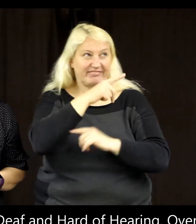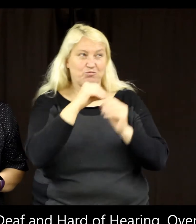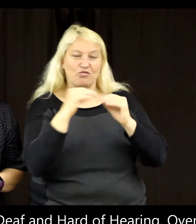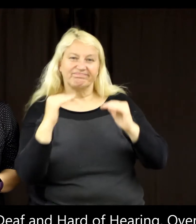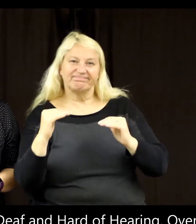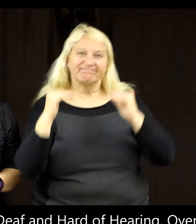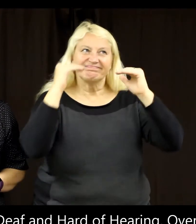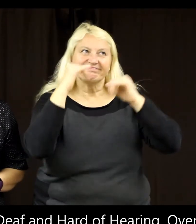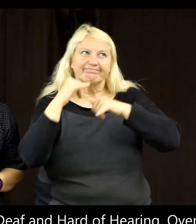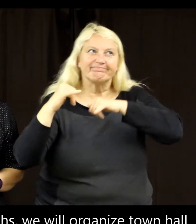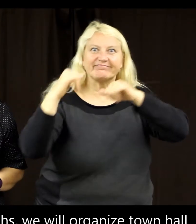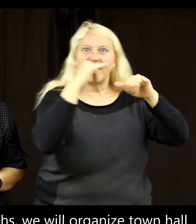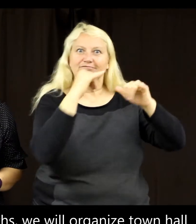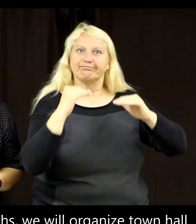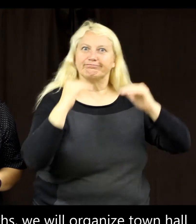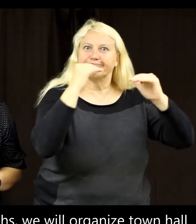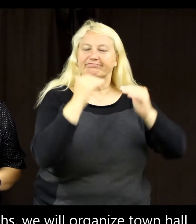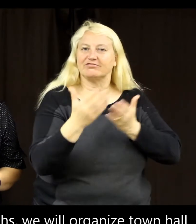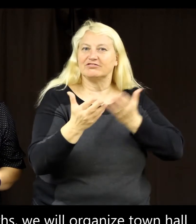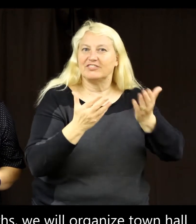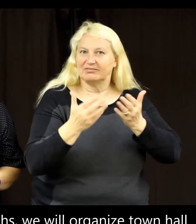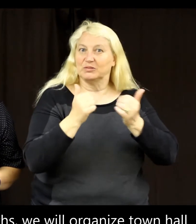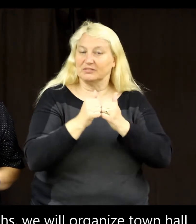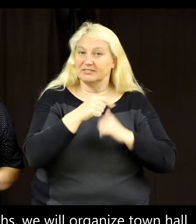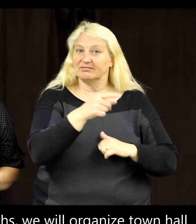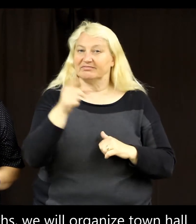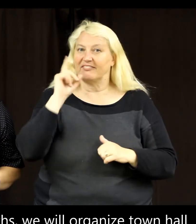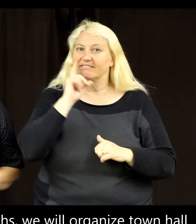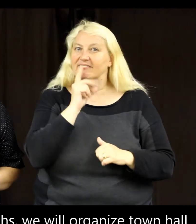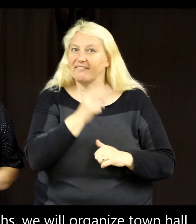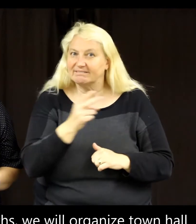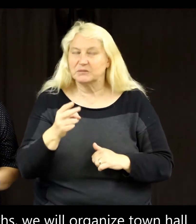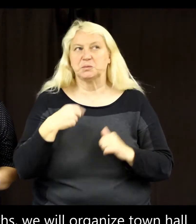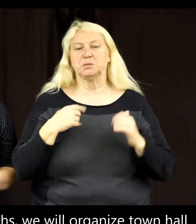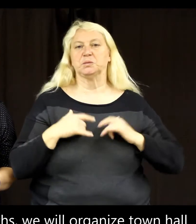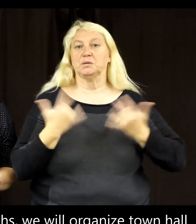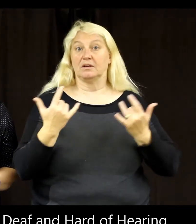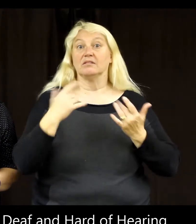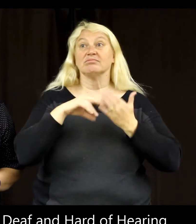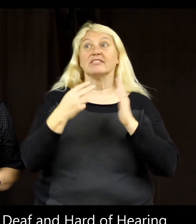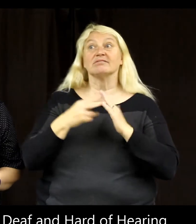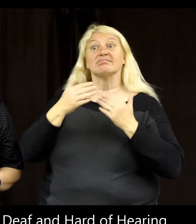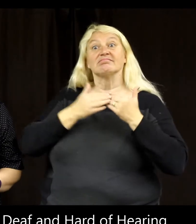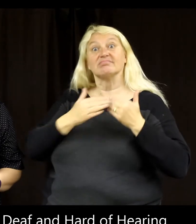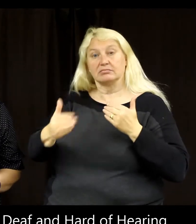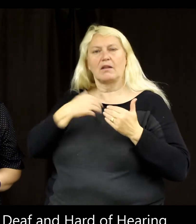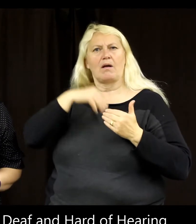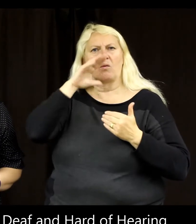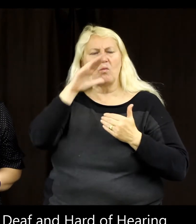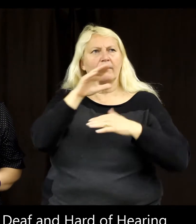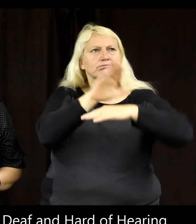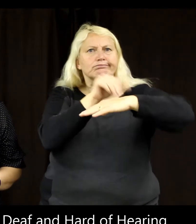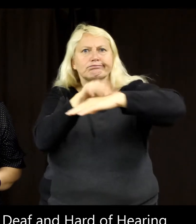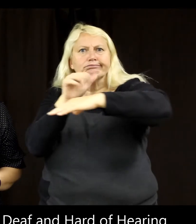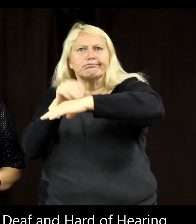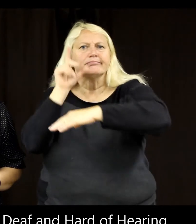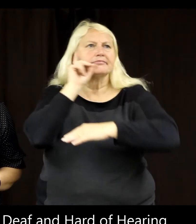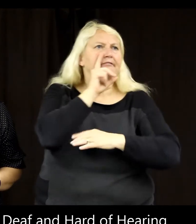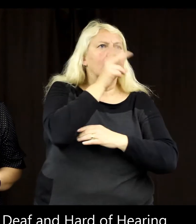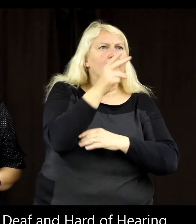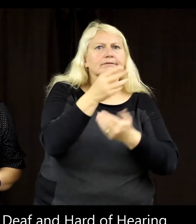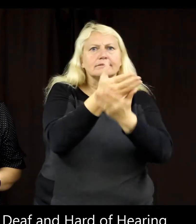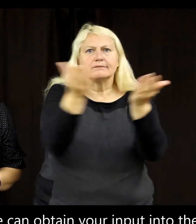months, we will organize town hall meetings with our Deaf and Hard of Hearing communities so that we can obtain your input into the design